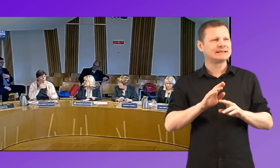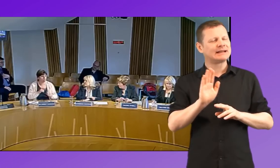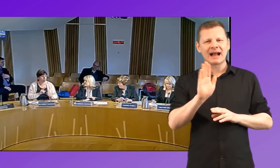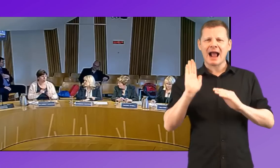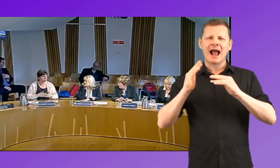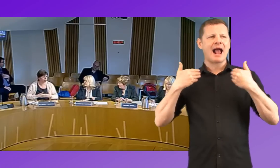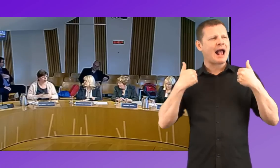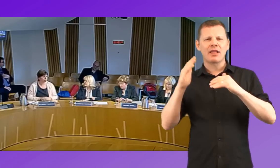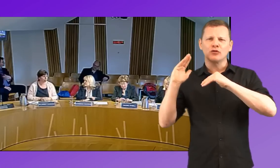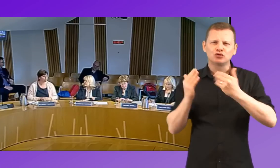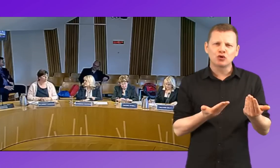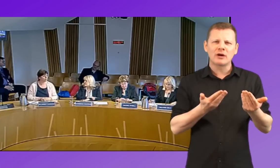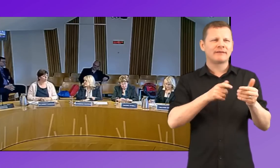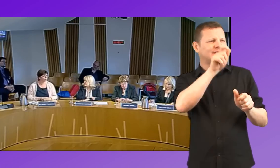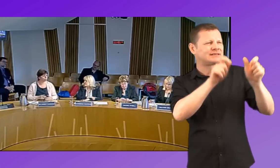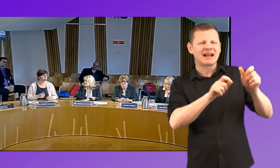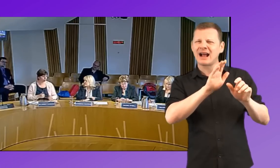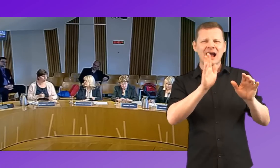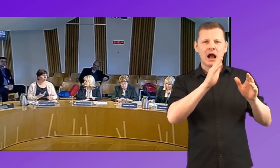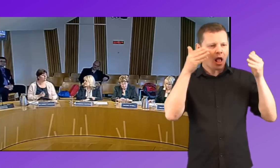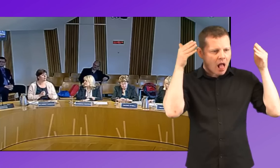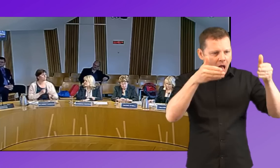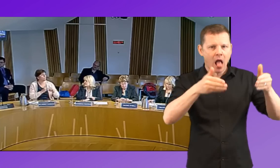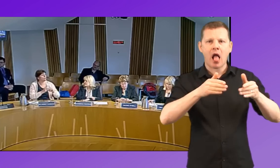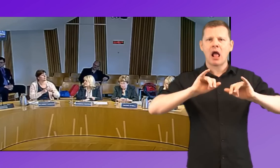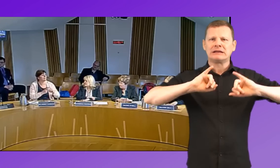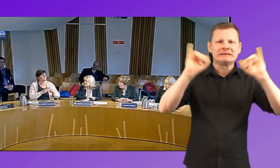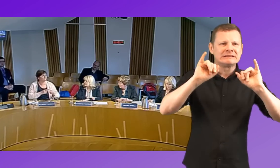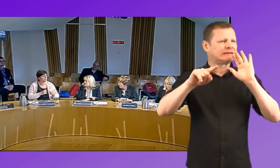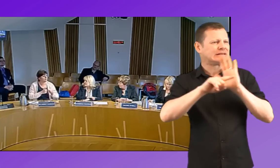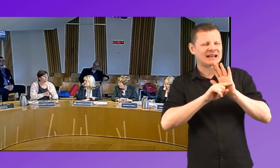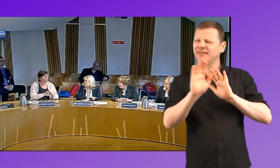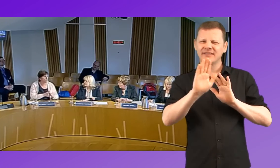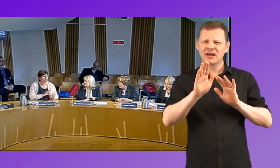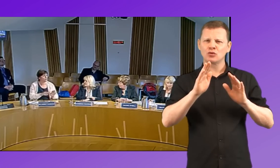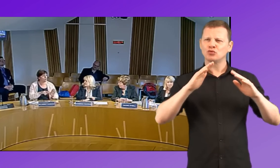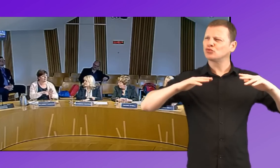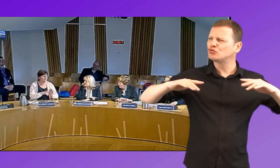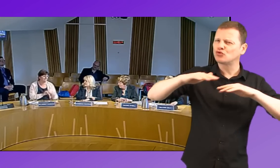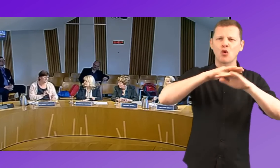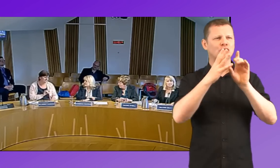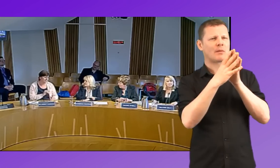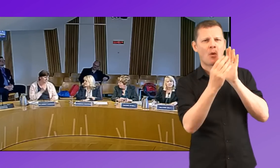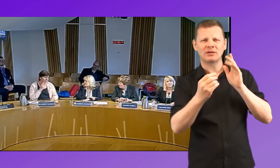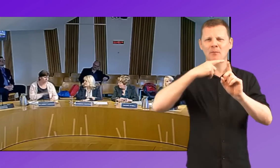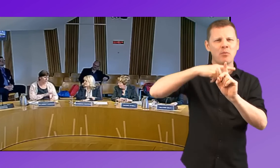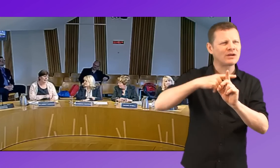services and settings need to know how to work with the social side of things, having positive role models, getting deaf adults in there, not to have this